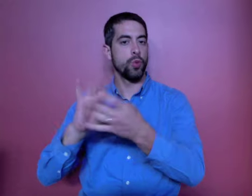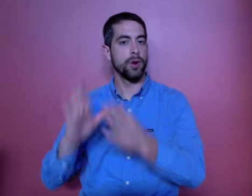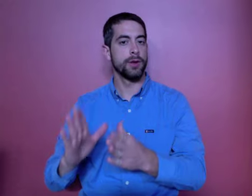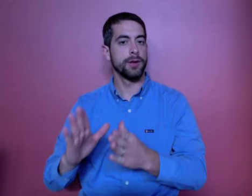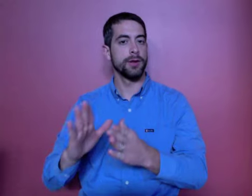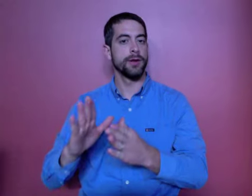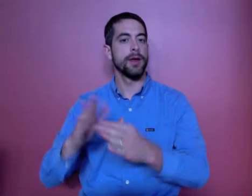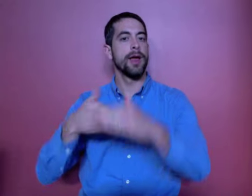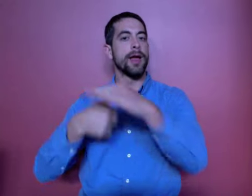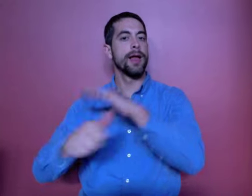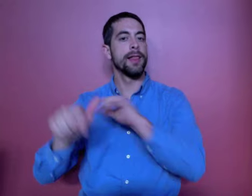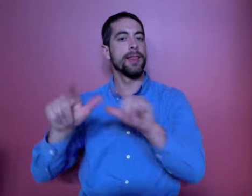for the blind and disabled